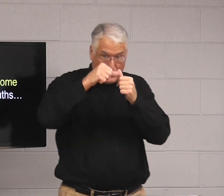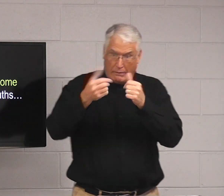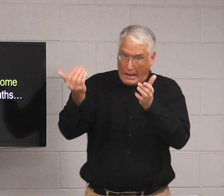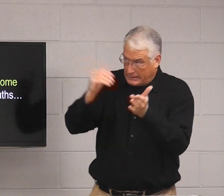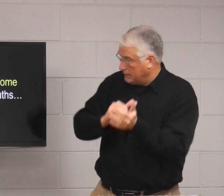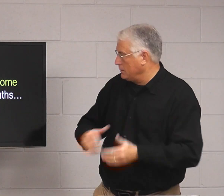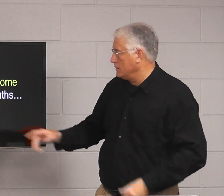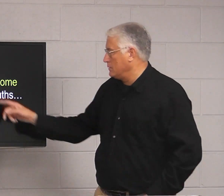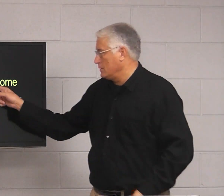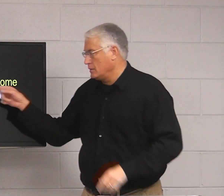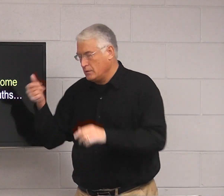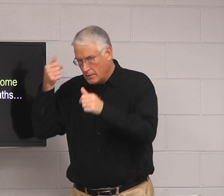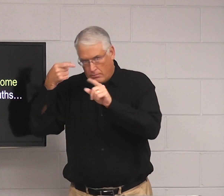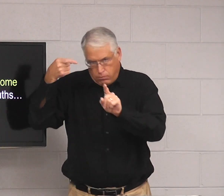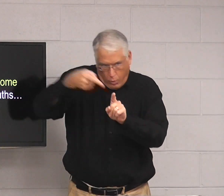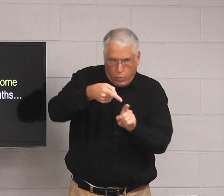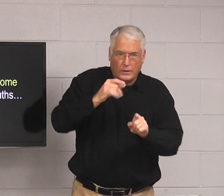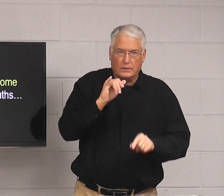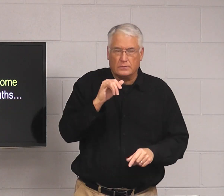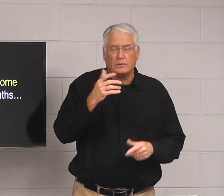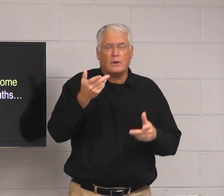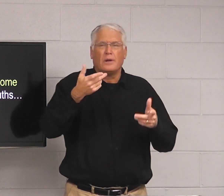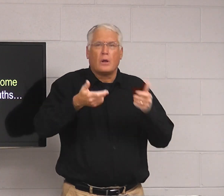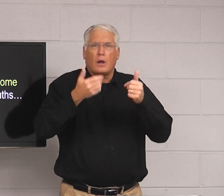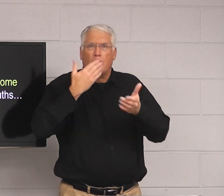So, if you remember again, the point is,